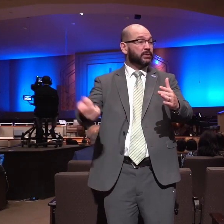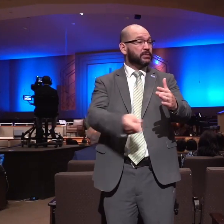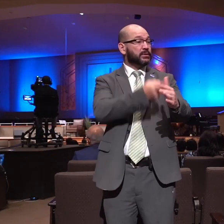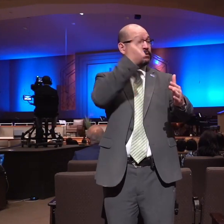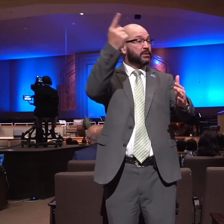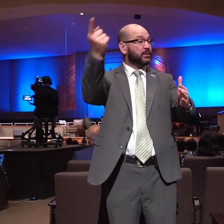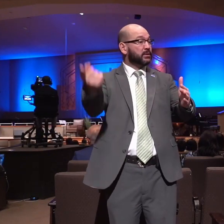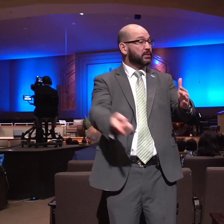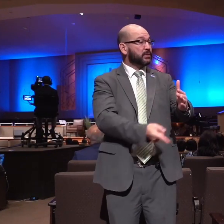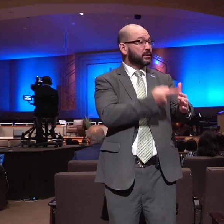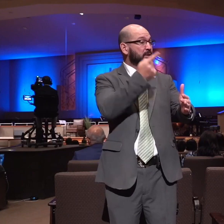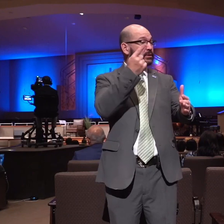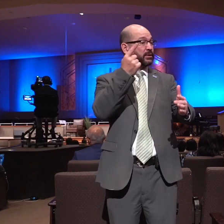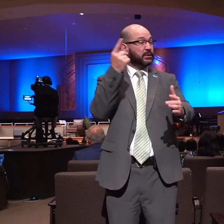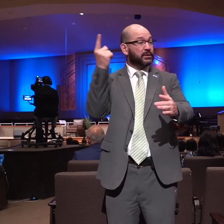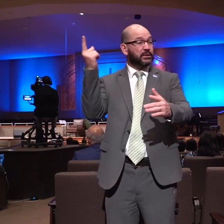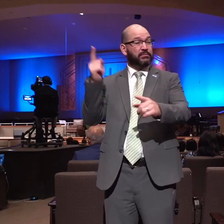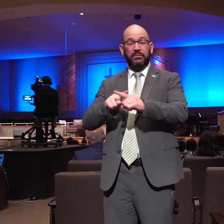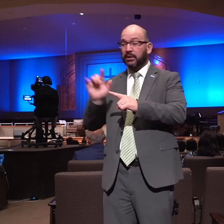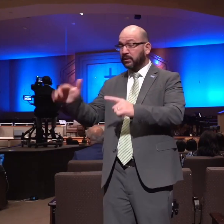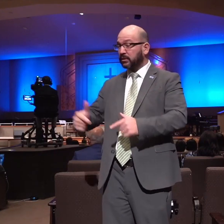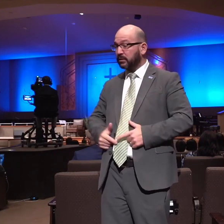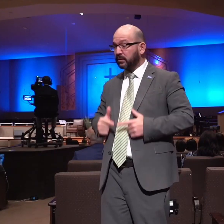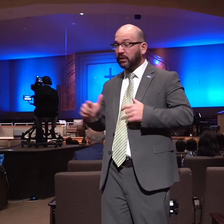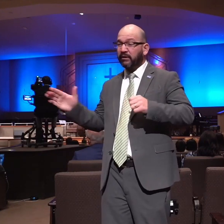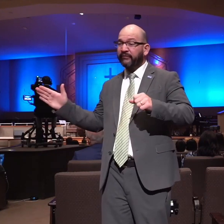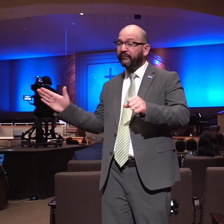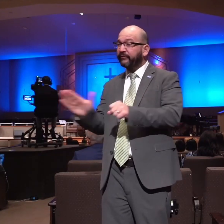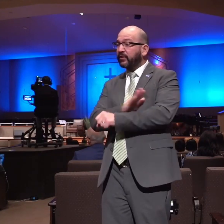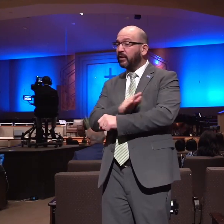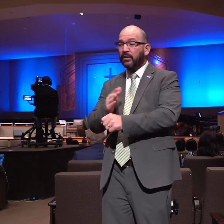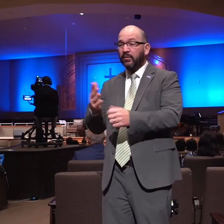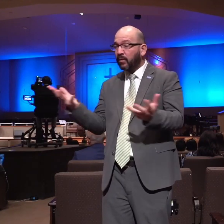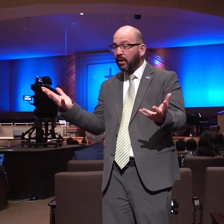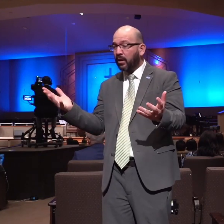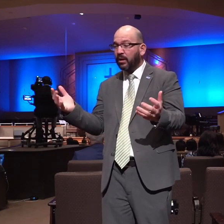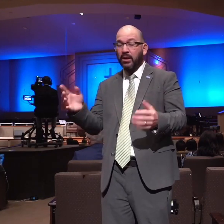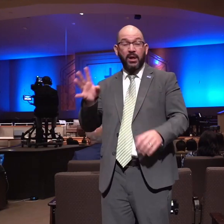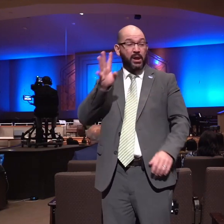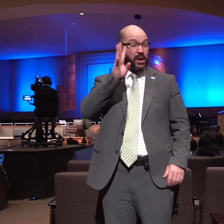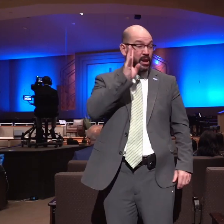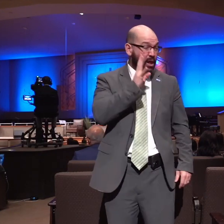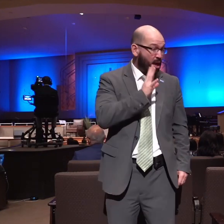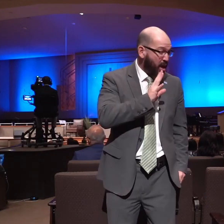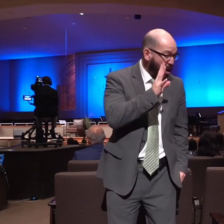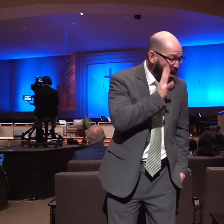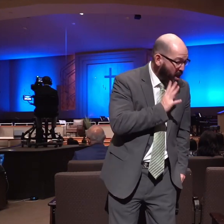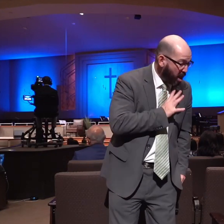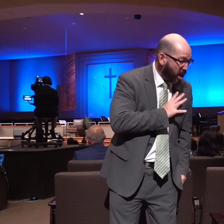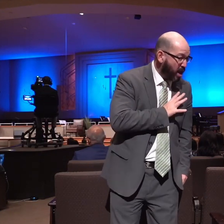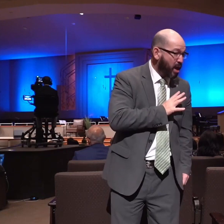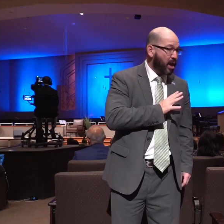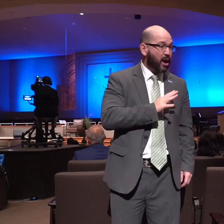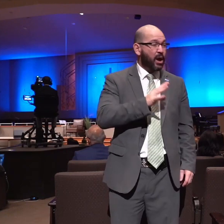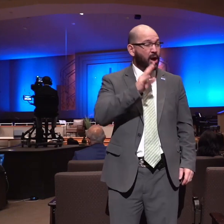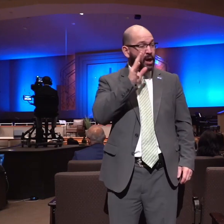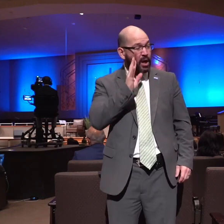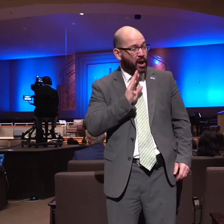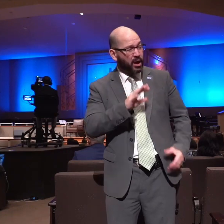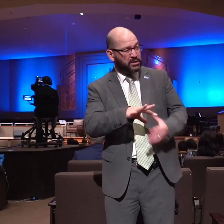but his life is filled with the lust of the flesh the lust of the eyes and the